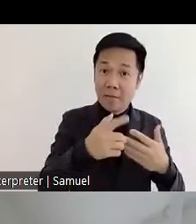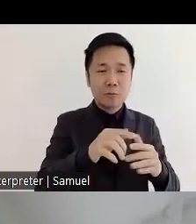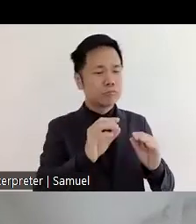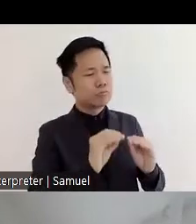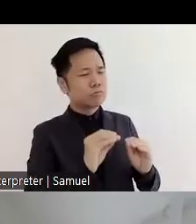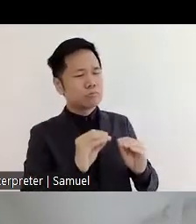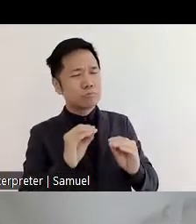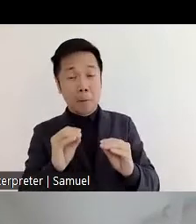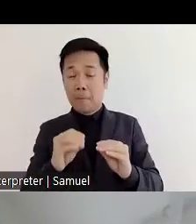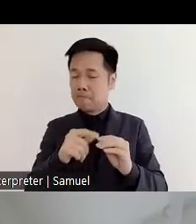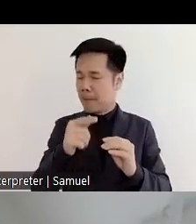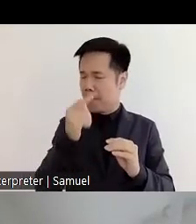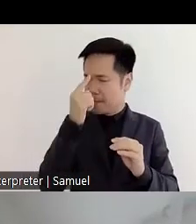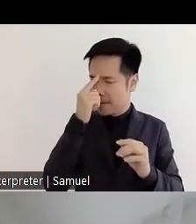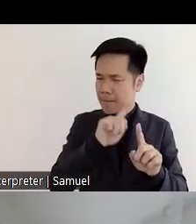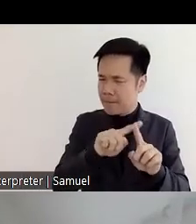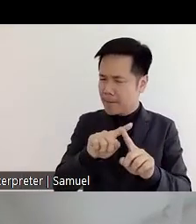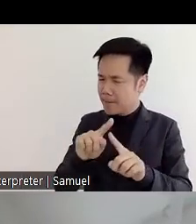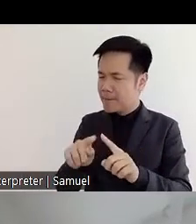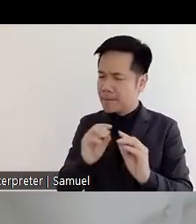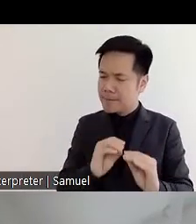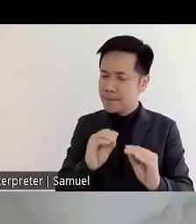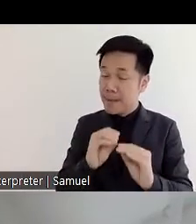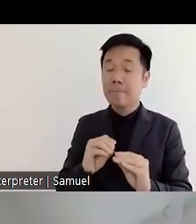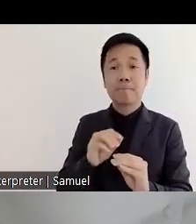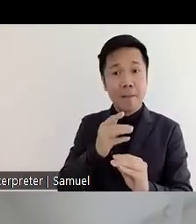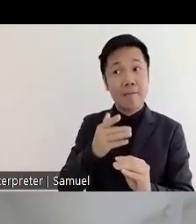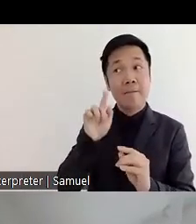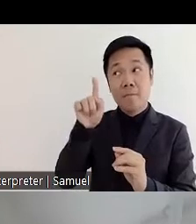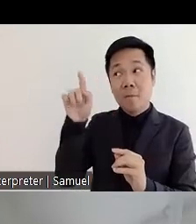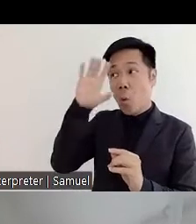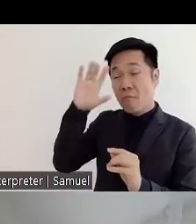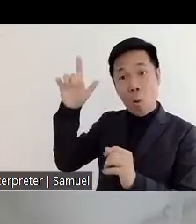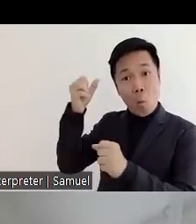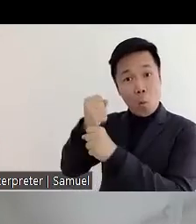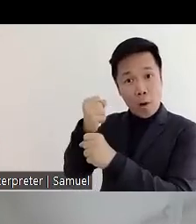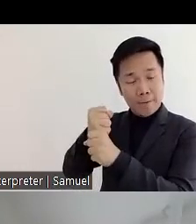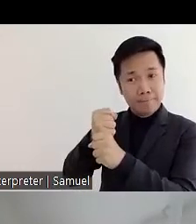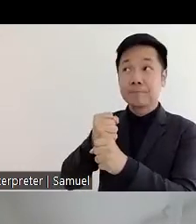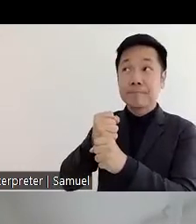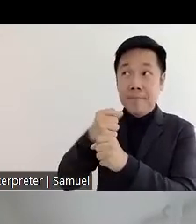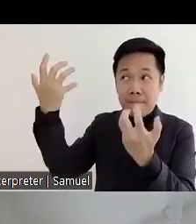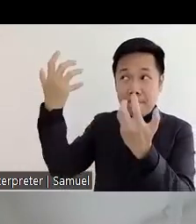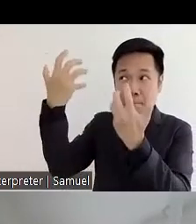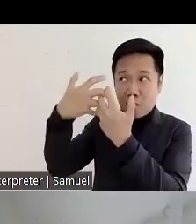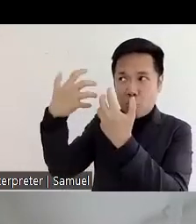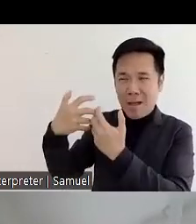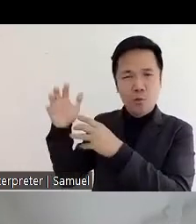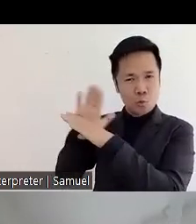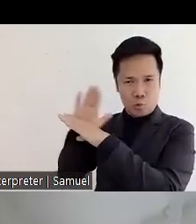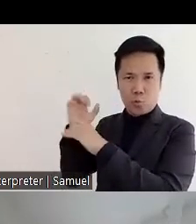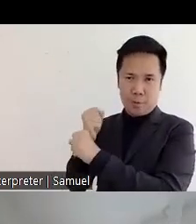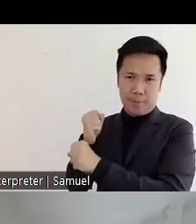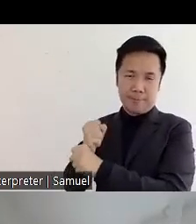also look at where the jobs are and give them an orientation to the jobs which existed. So the largest employer